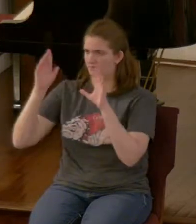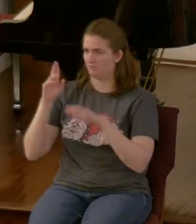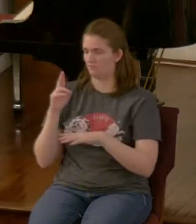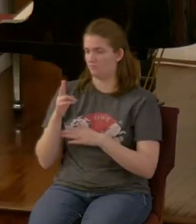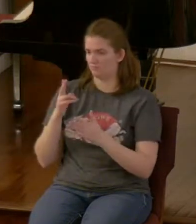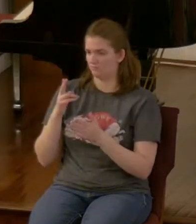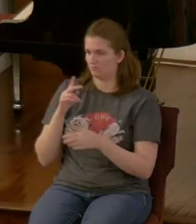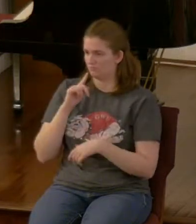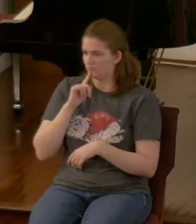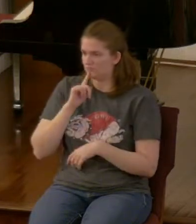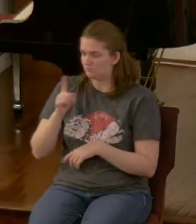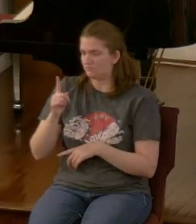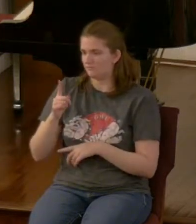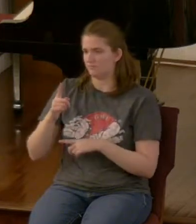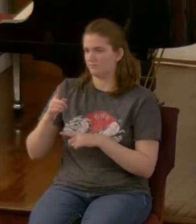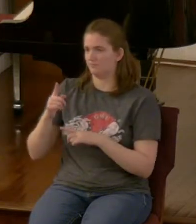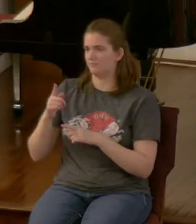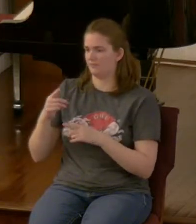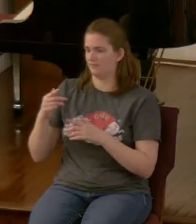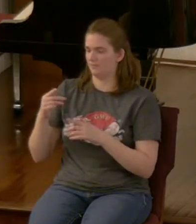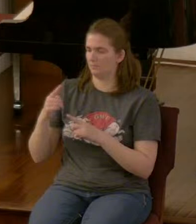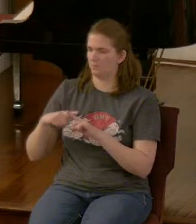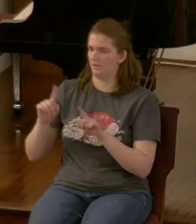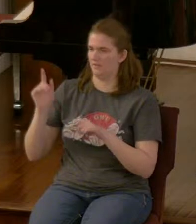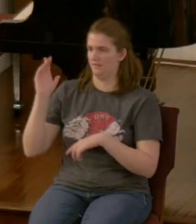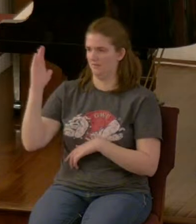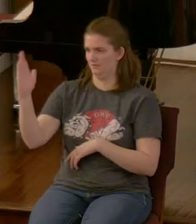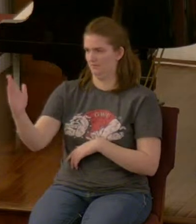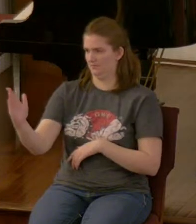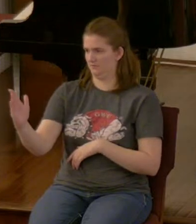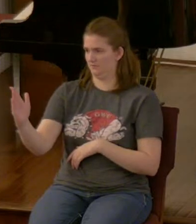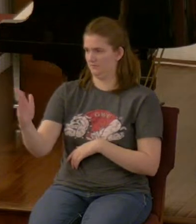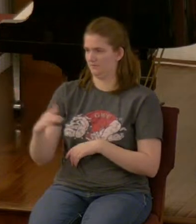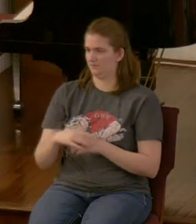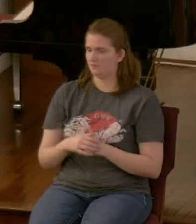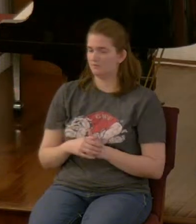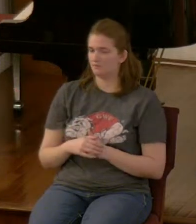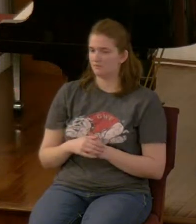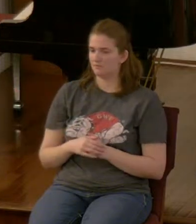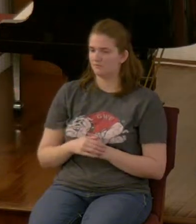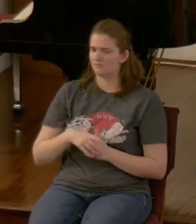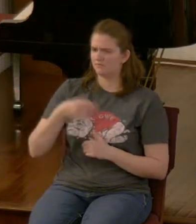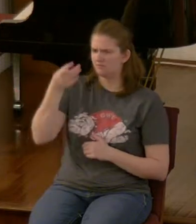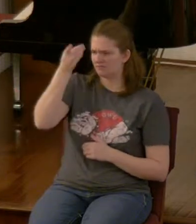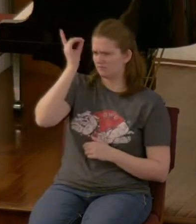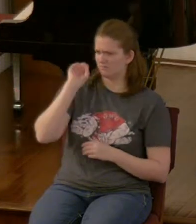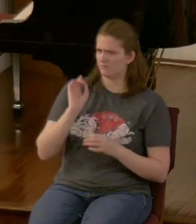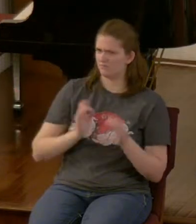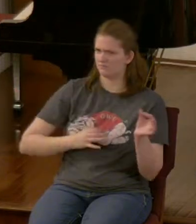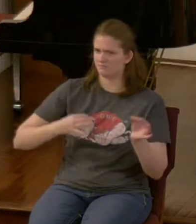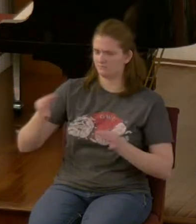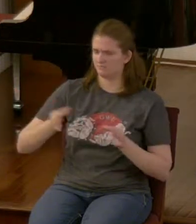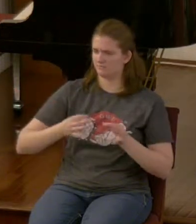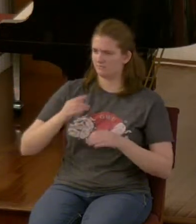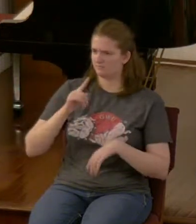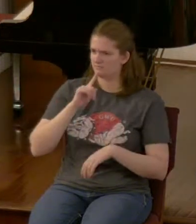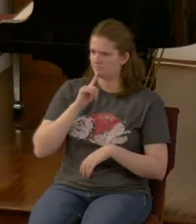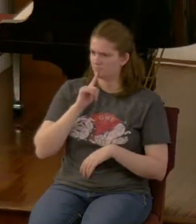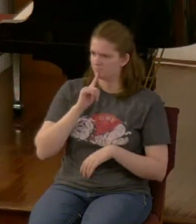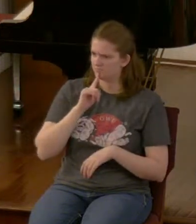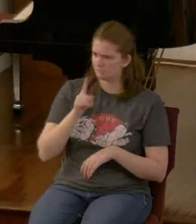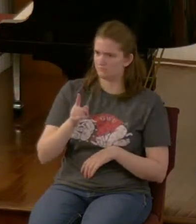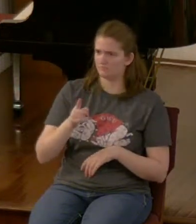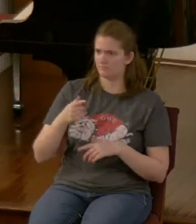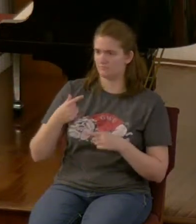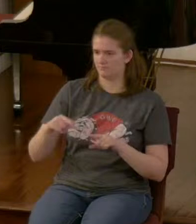has what Daniel described fully happened yet has what